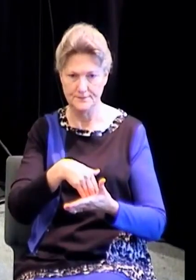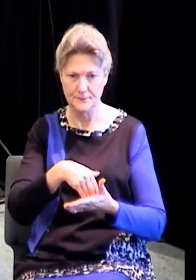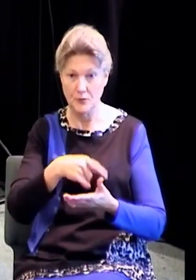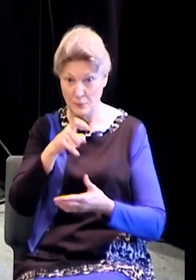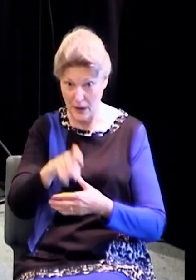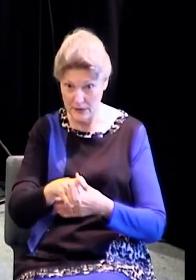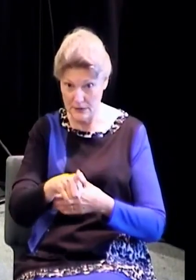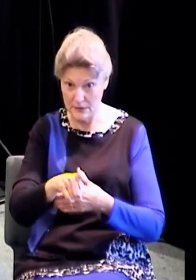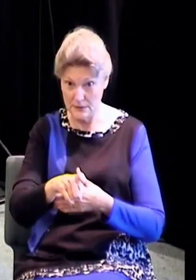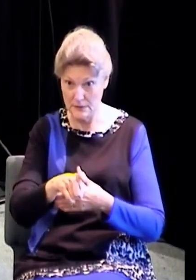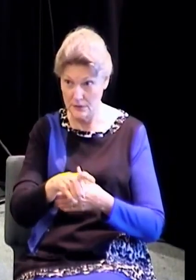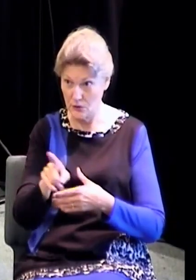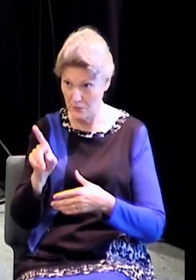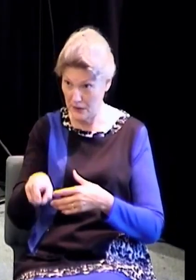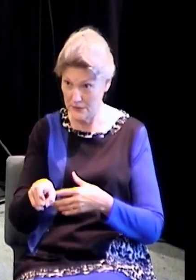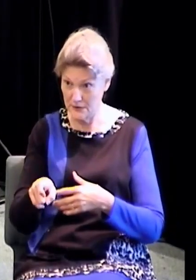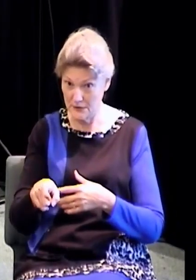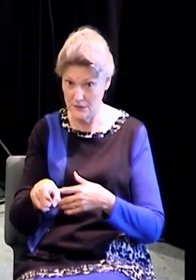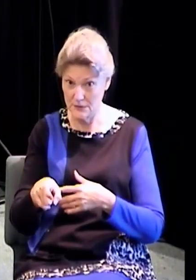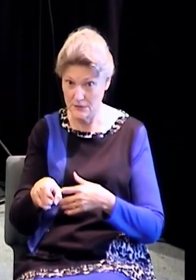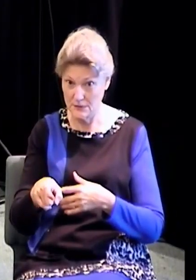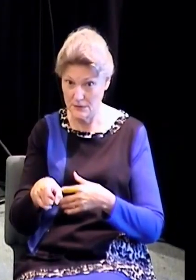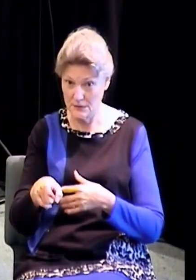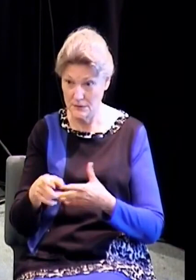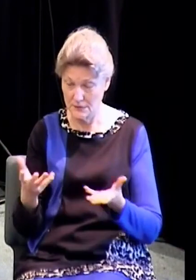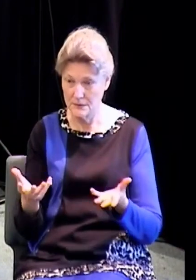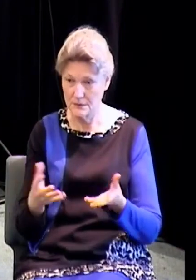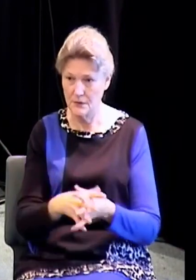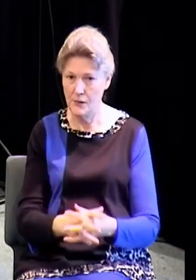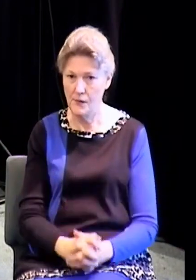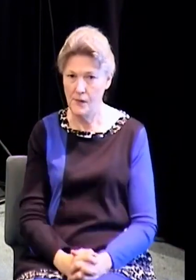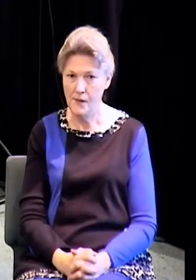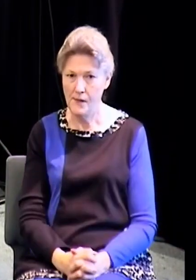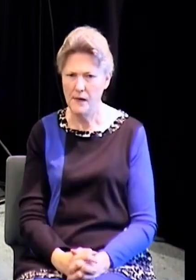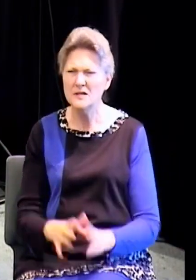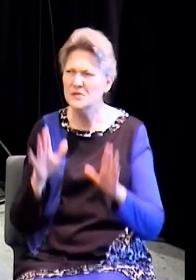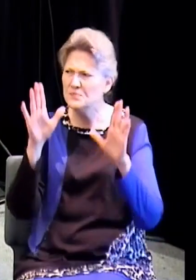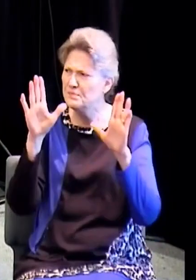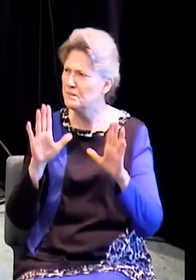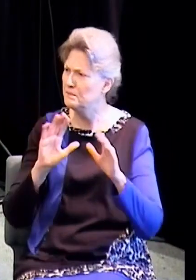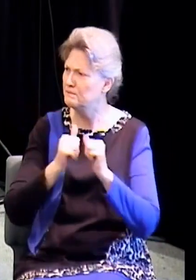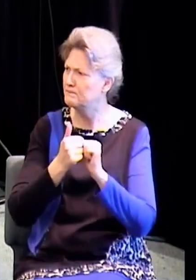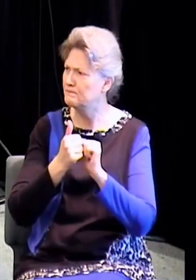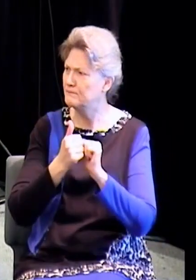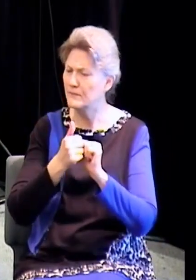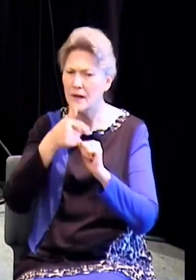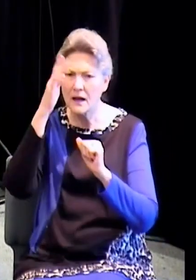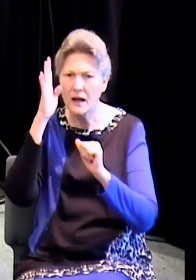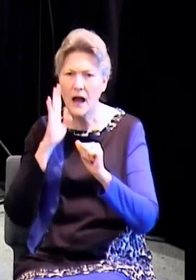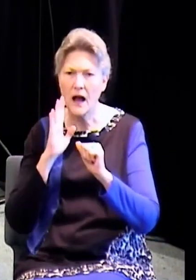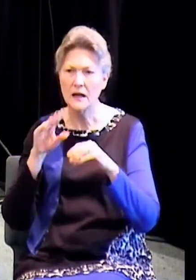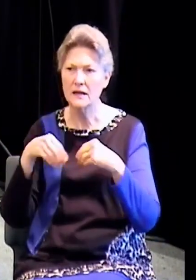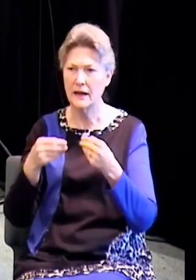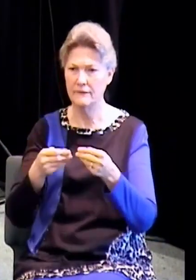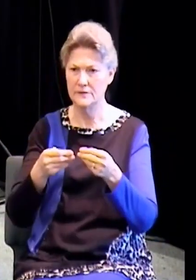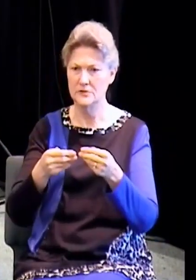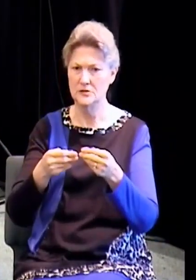You must. You must. It's amazing how God gave us some absolutes